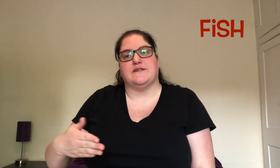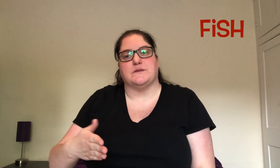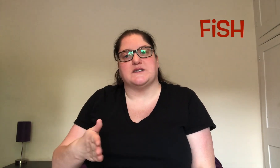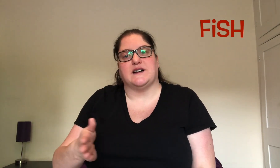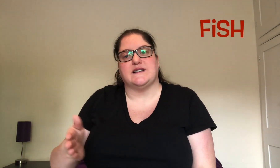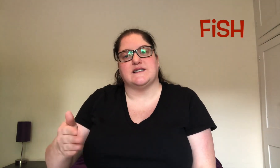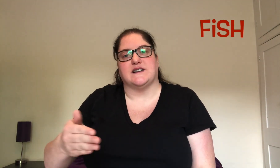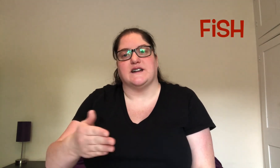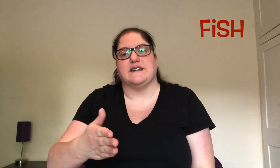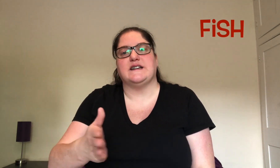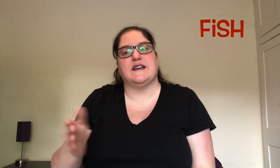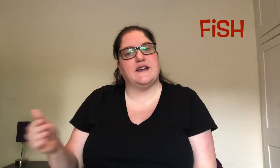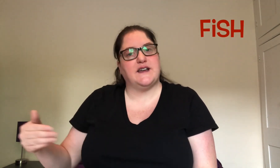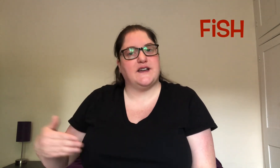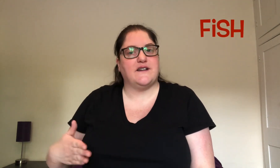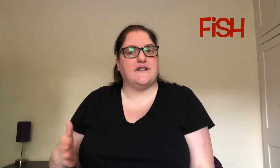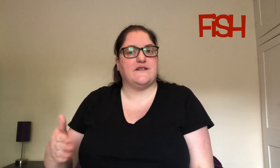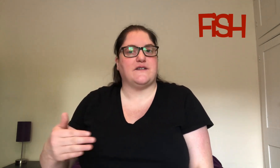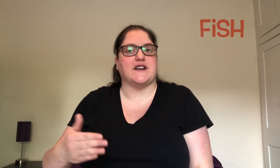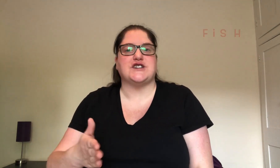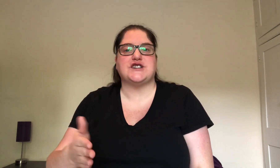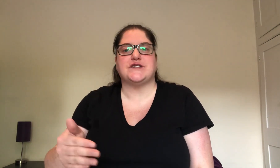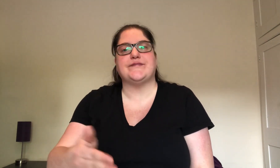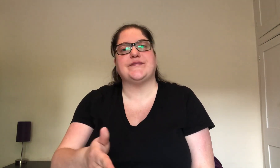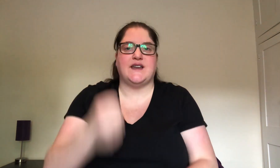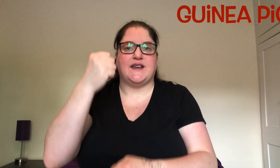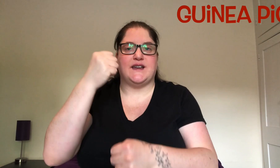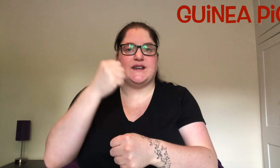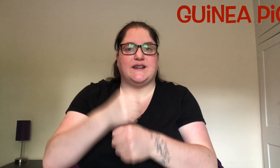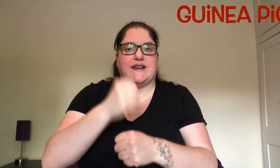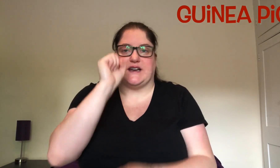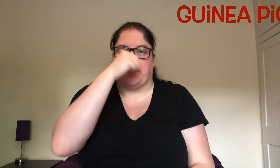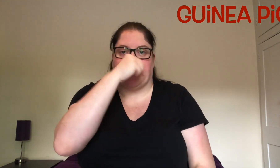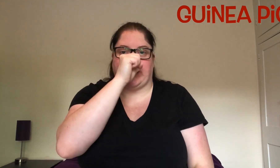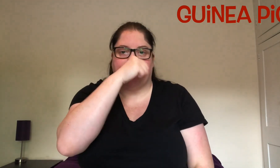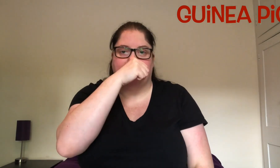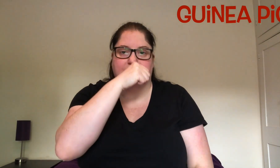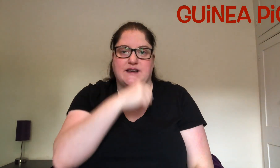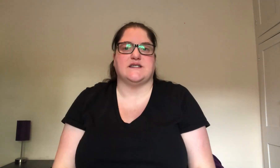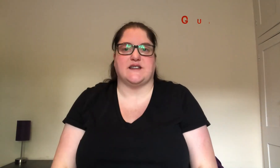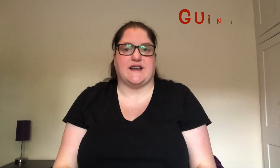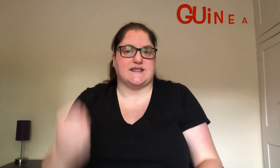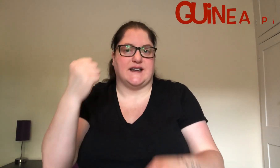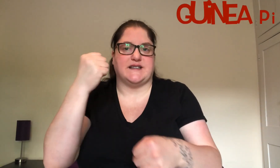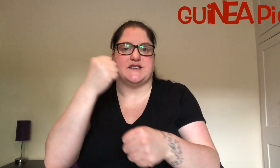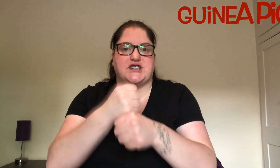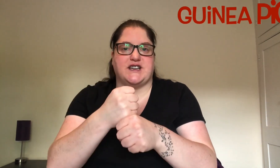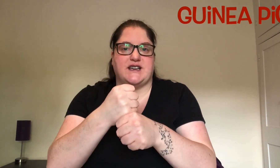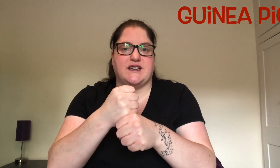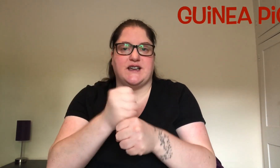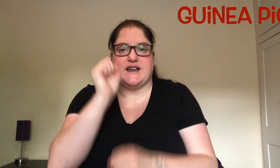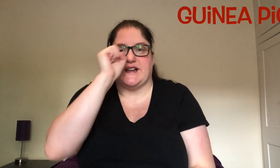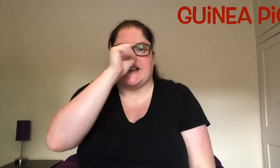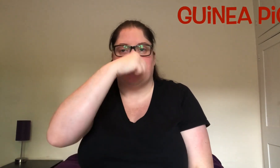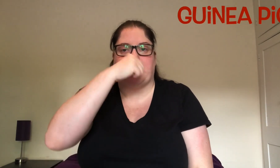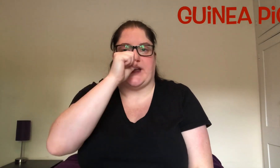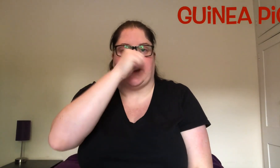from side to side. Fish. Guinea pig. So that's the letter G and then pig